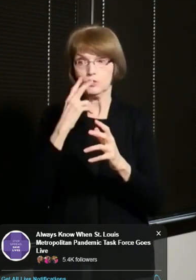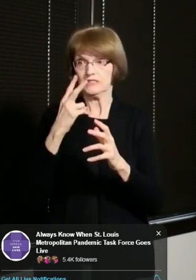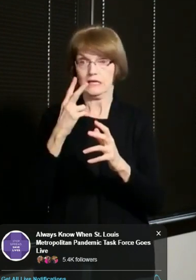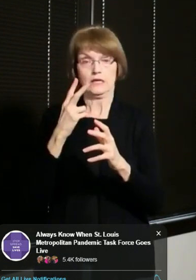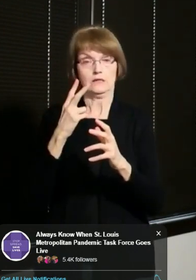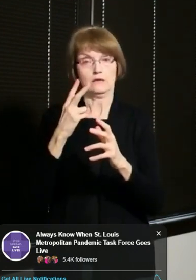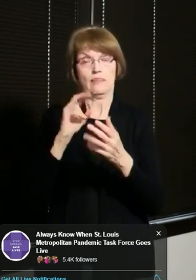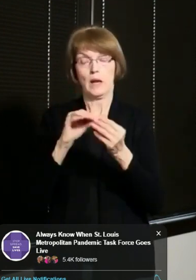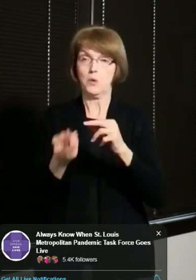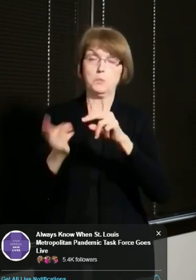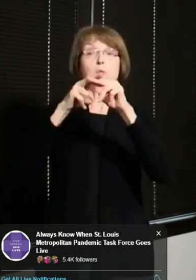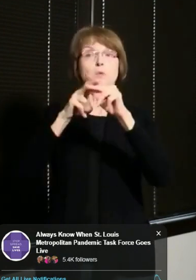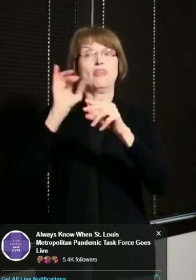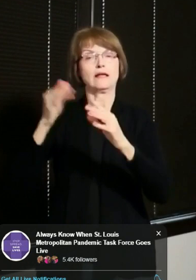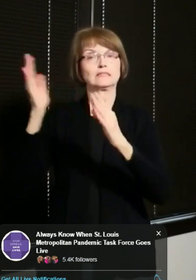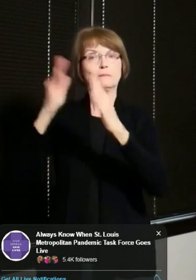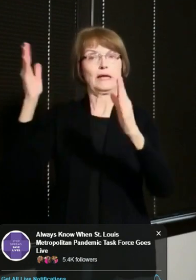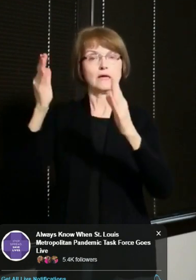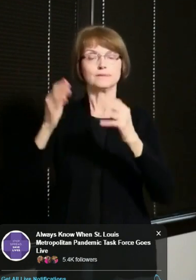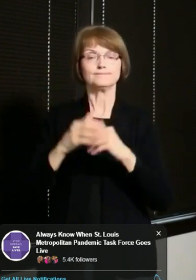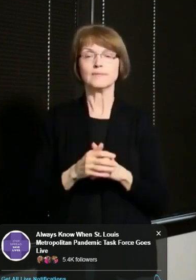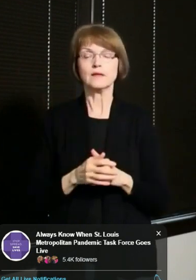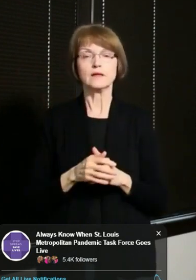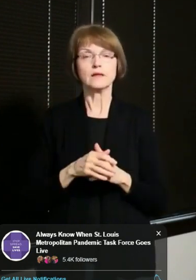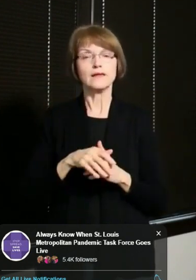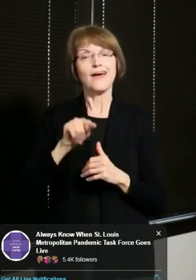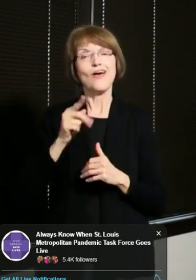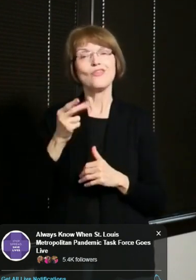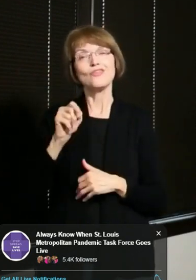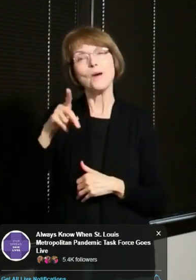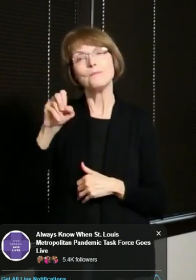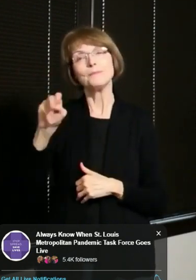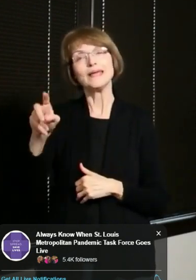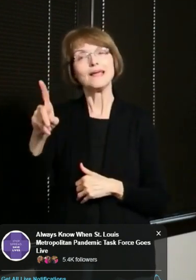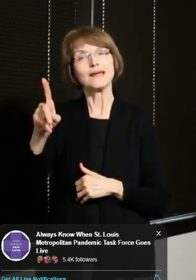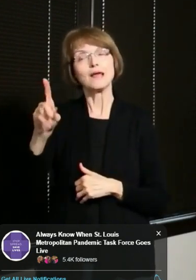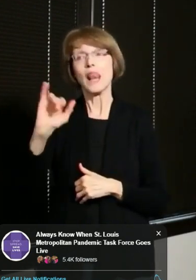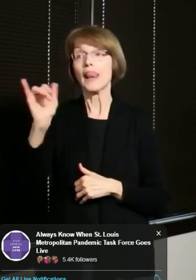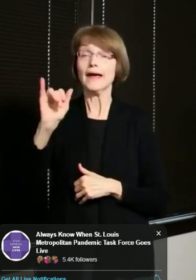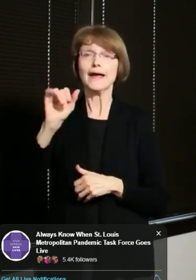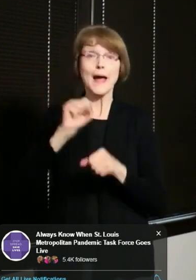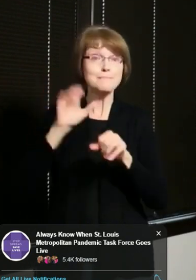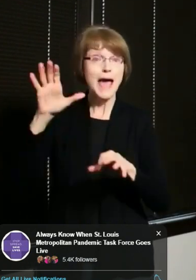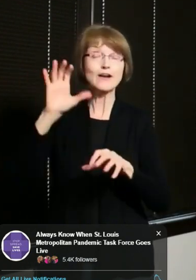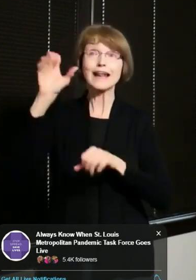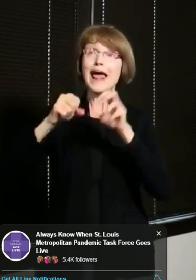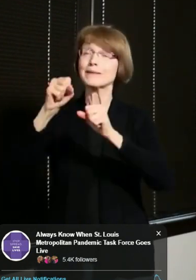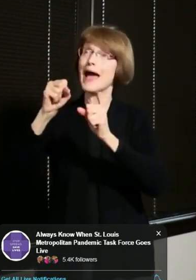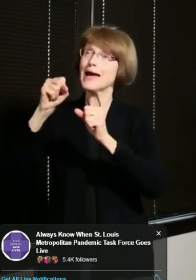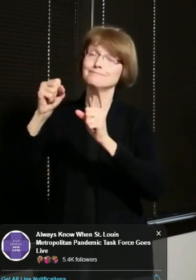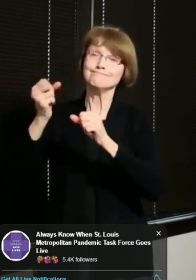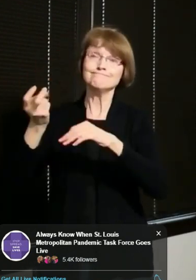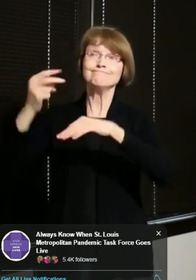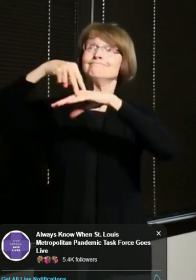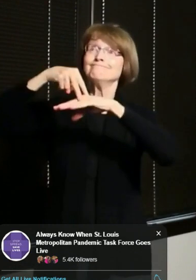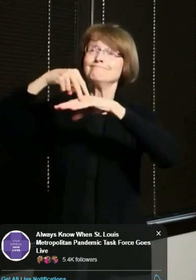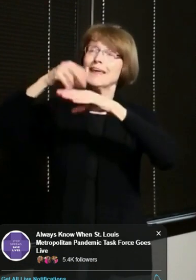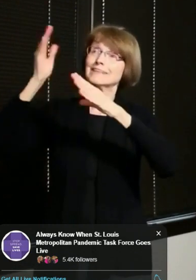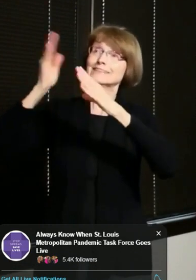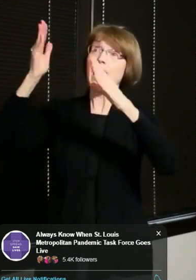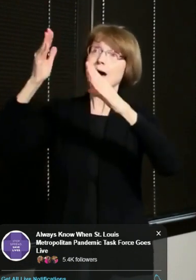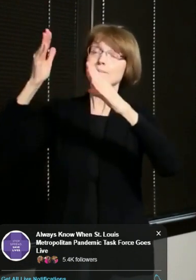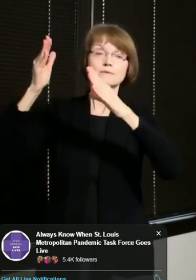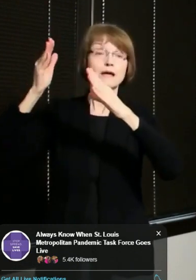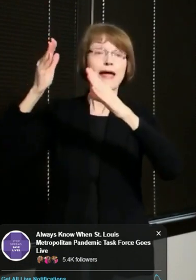mentioned in the past, the peak, it's not like climbing a mountain and then coming down off of the mountain. It's more of cresting a